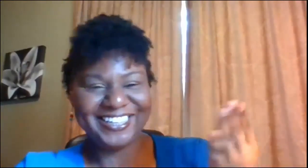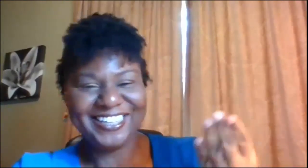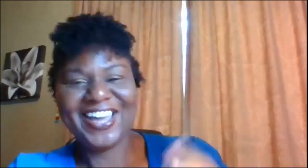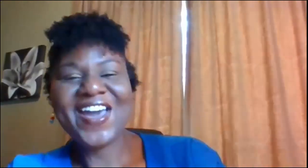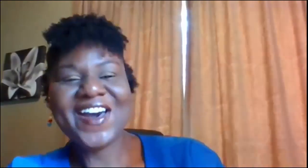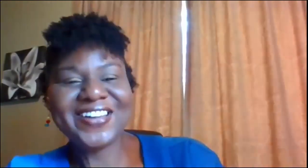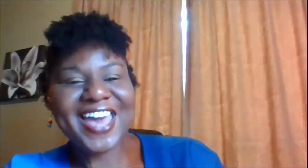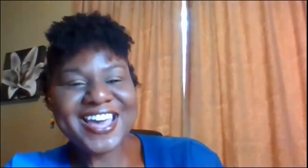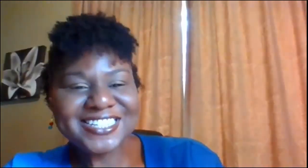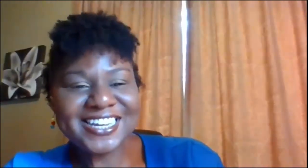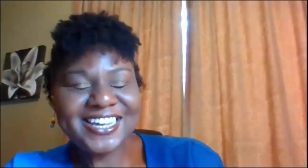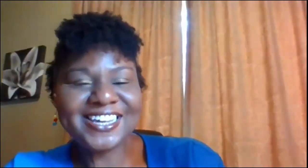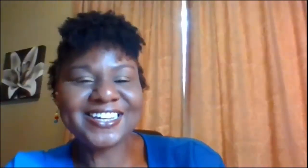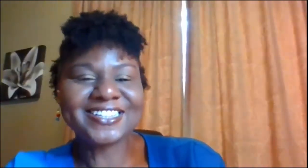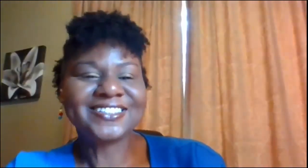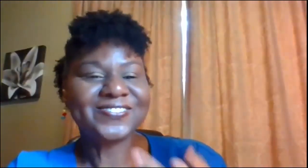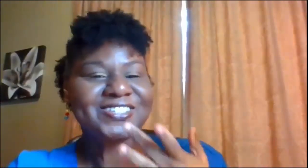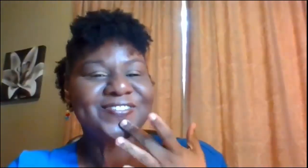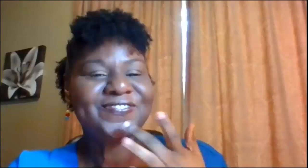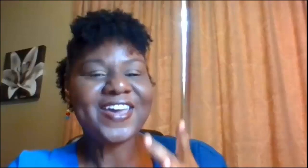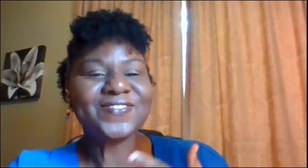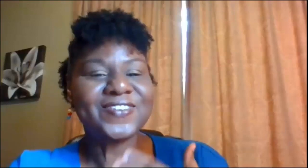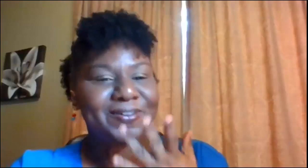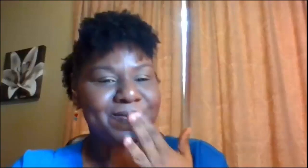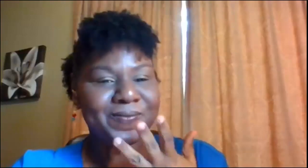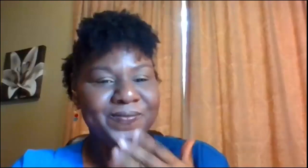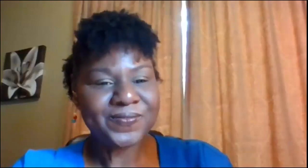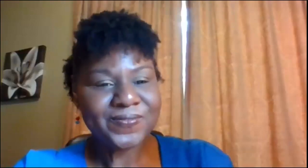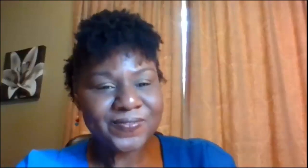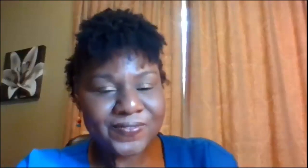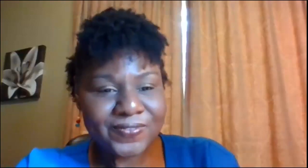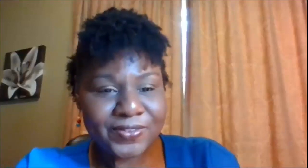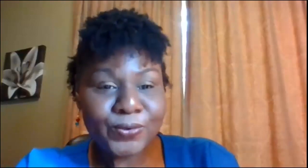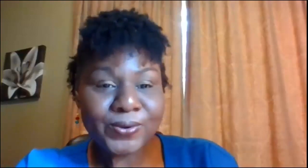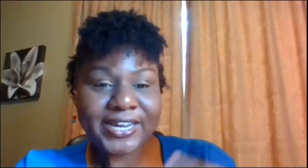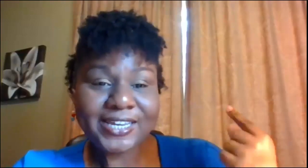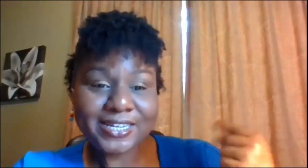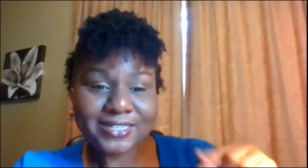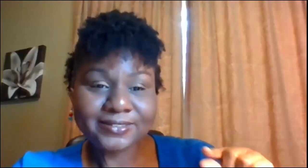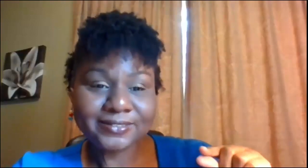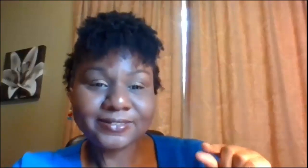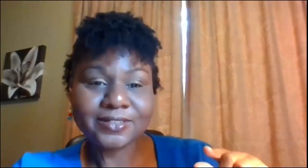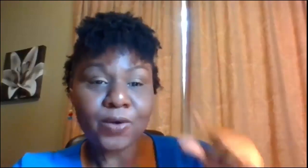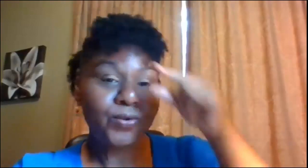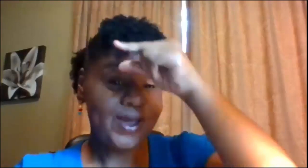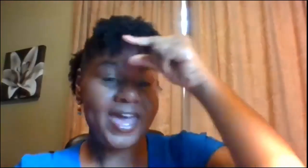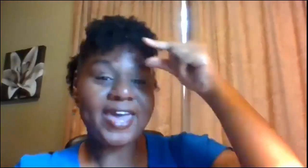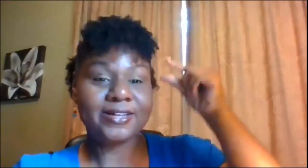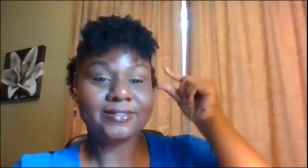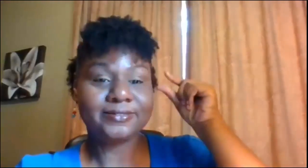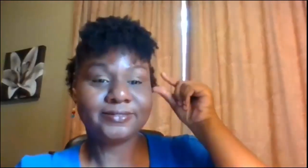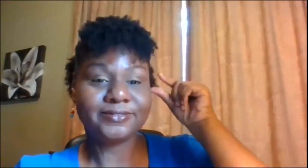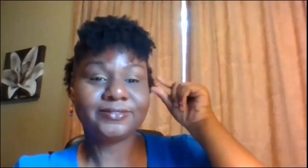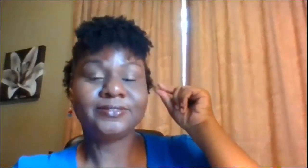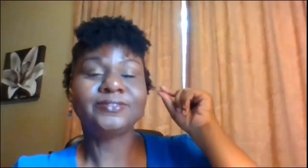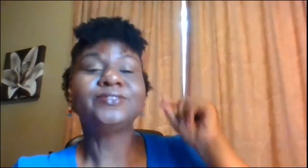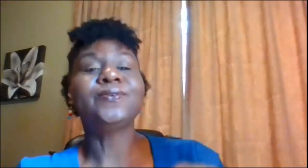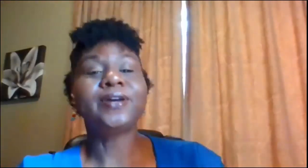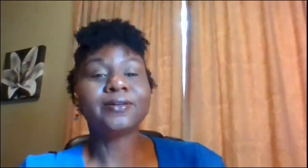okay Jean what's your favorite green oh gray gray gray